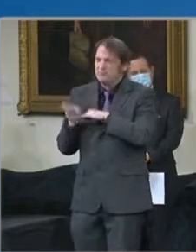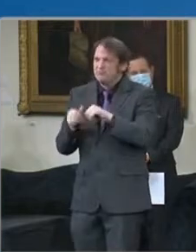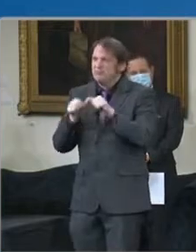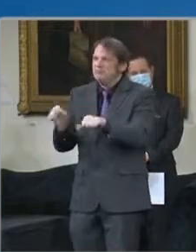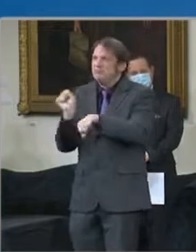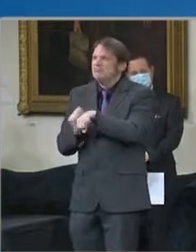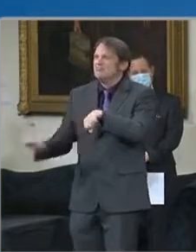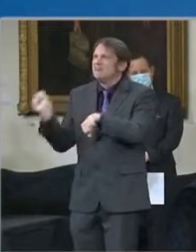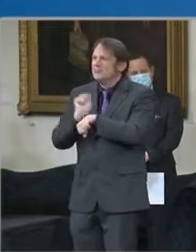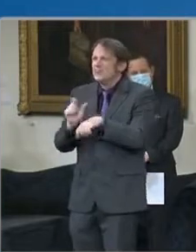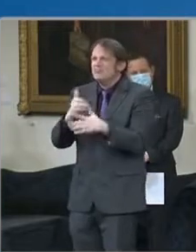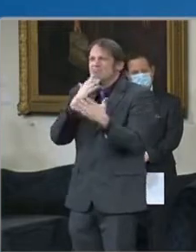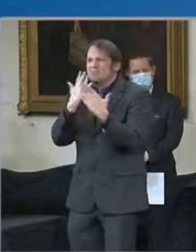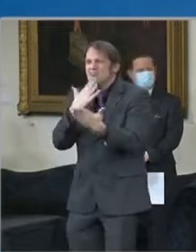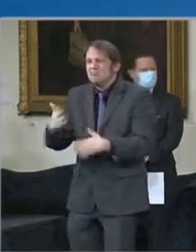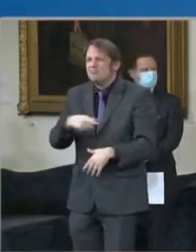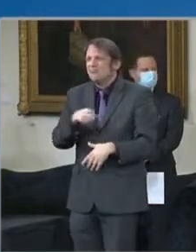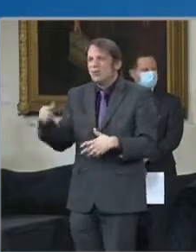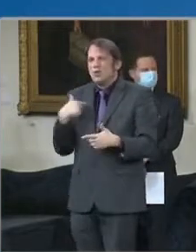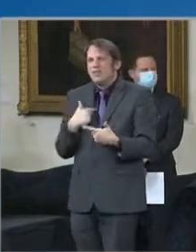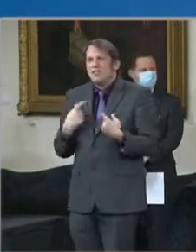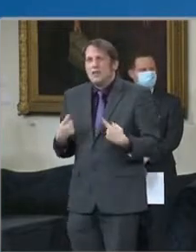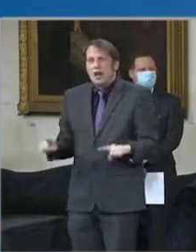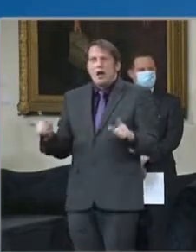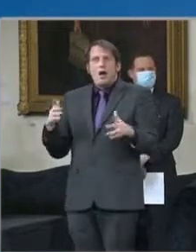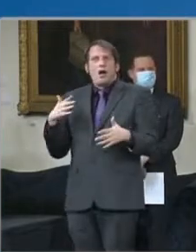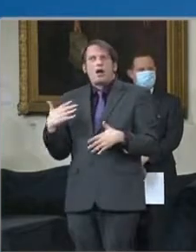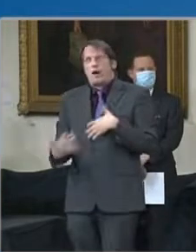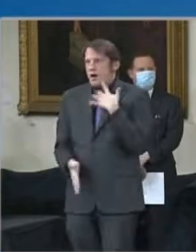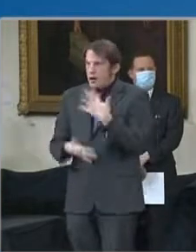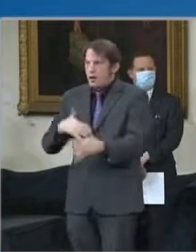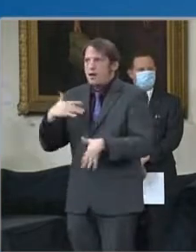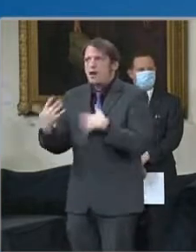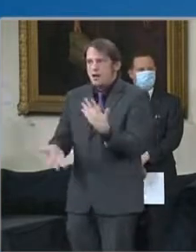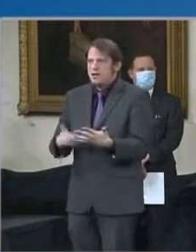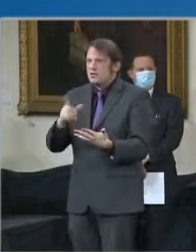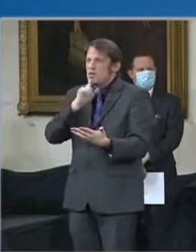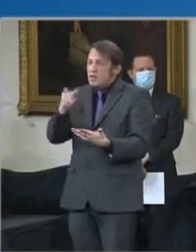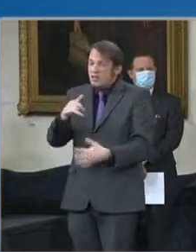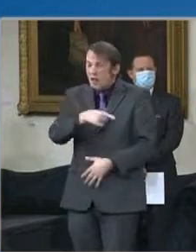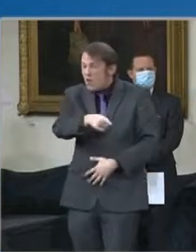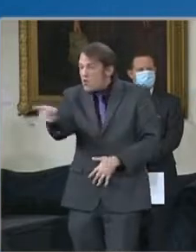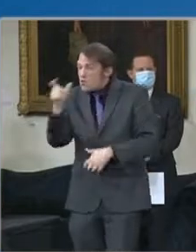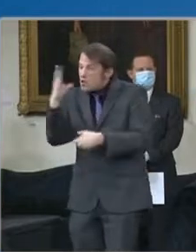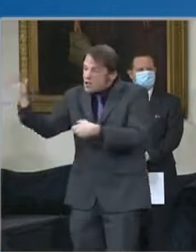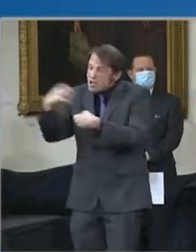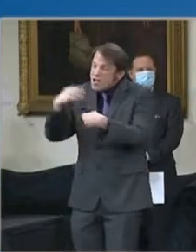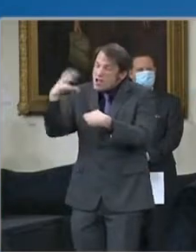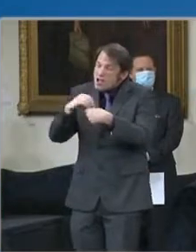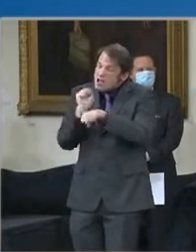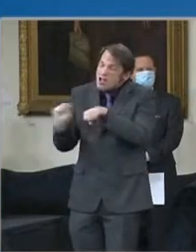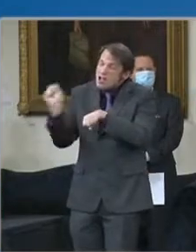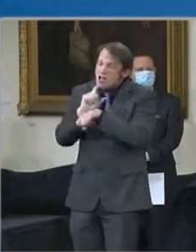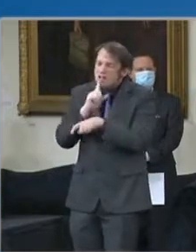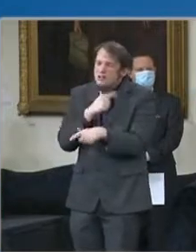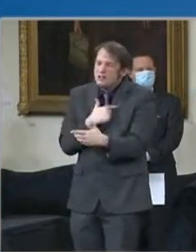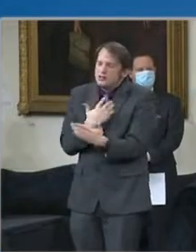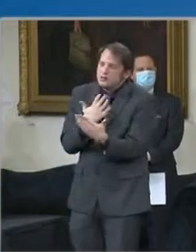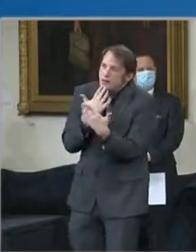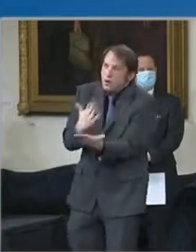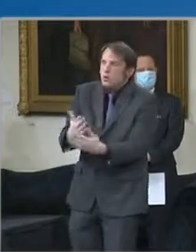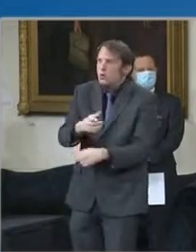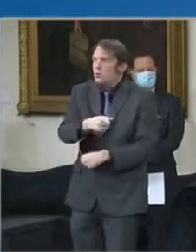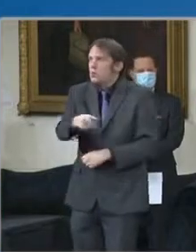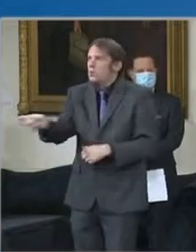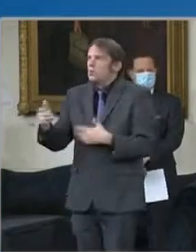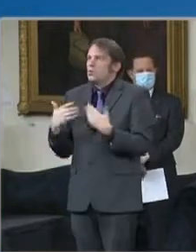We owe them a tremendous debt of gratitude. At this time, I'm going to turn it over to Adam Kane, the chairman of the Maryland Health